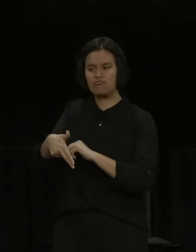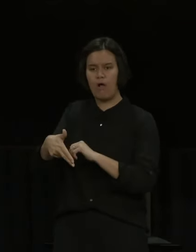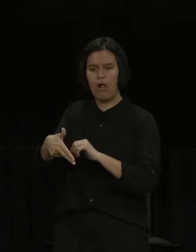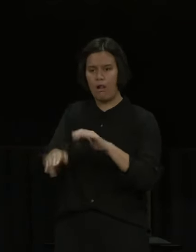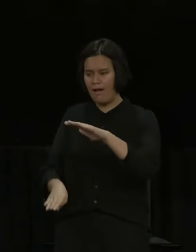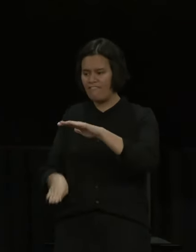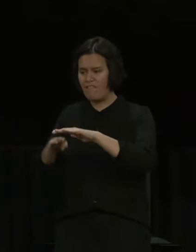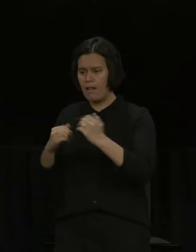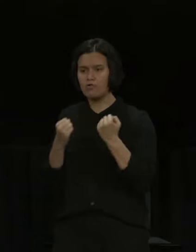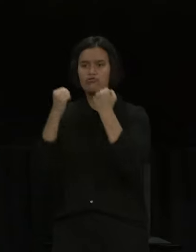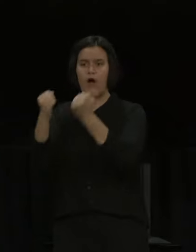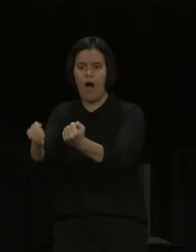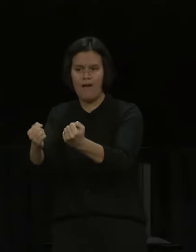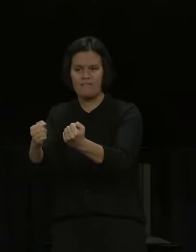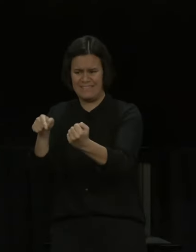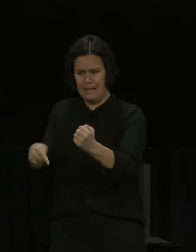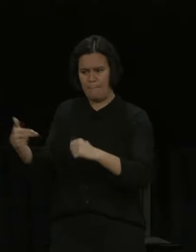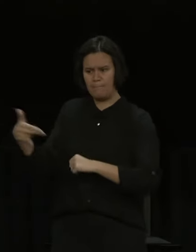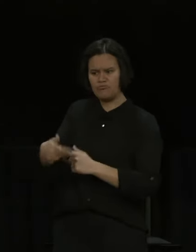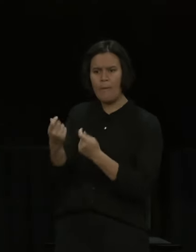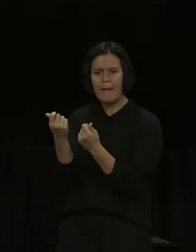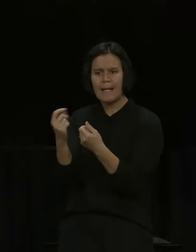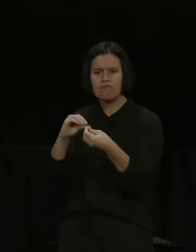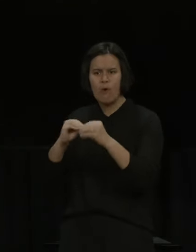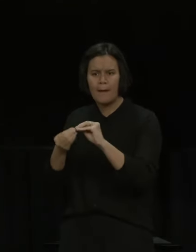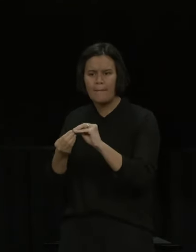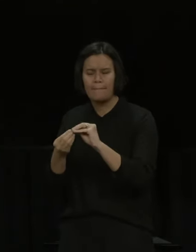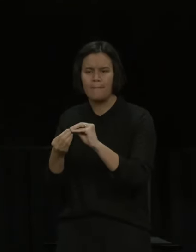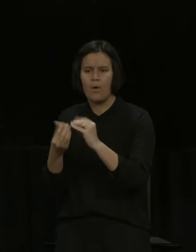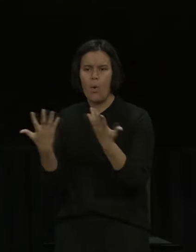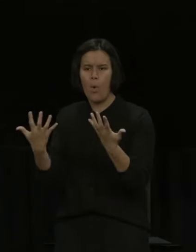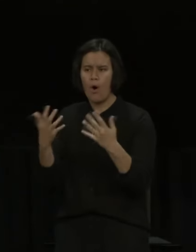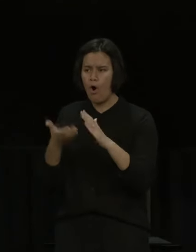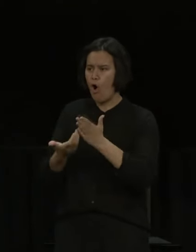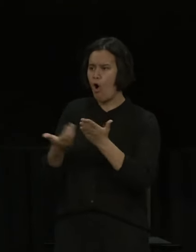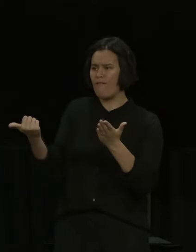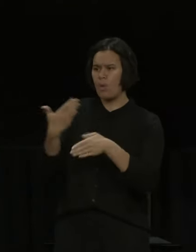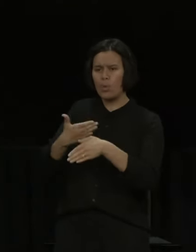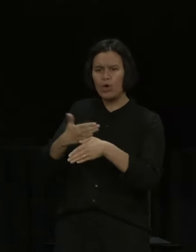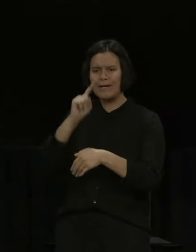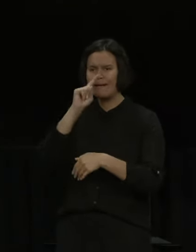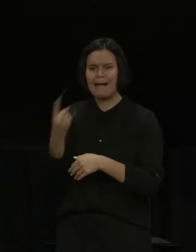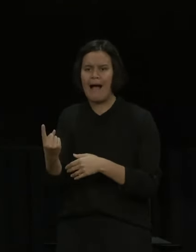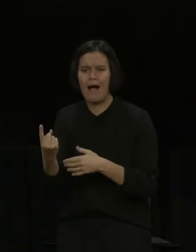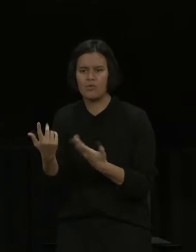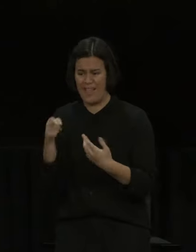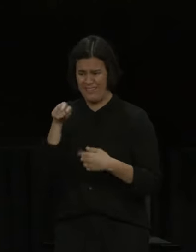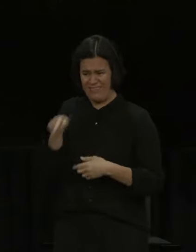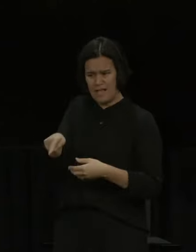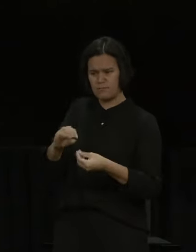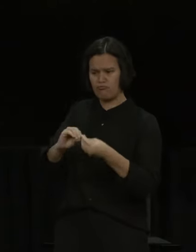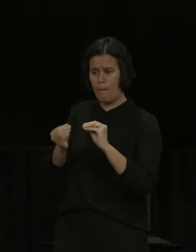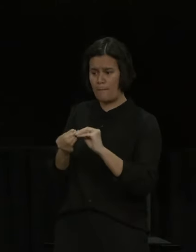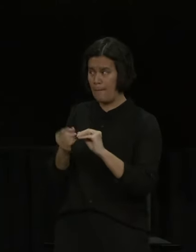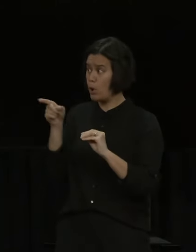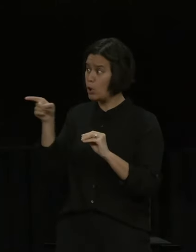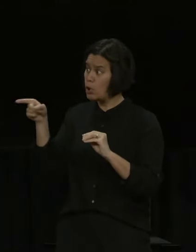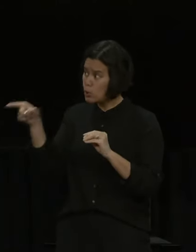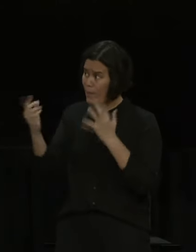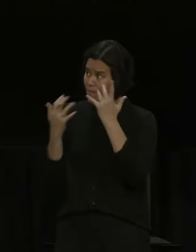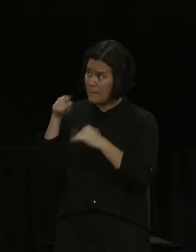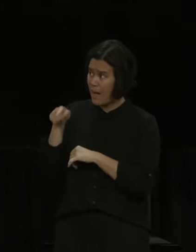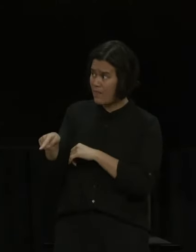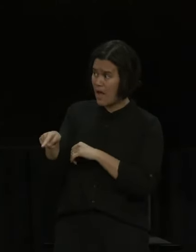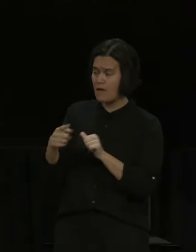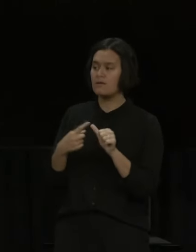barriers including time off work the cost if they have to get petrol to put in the car to